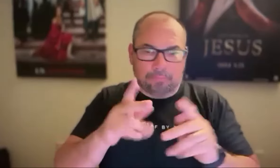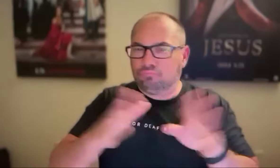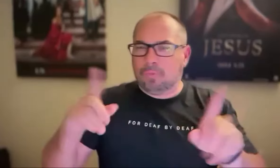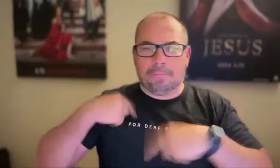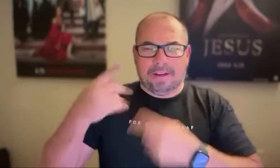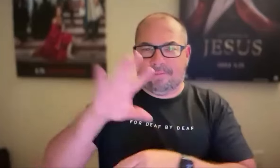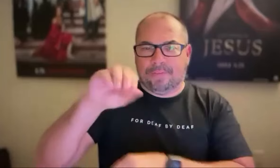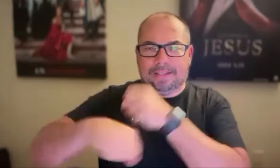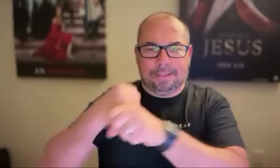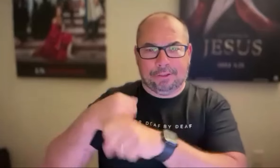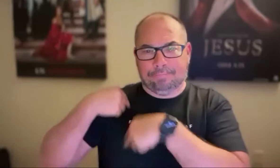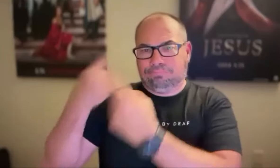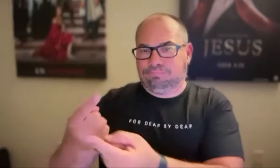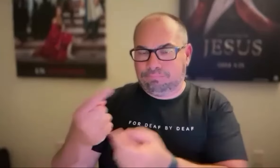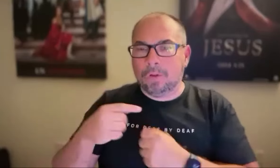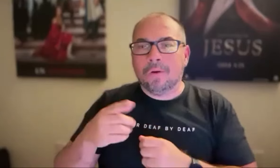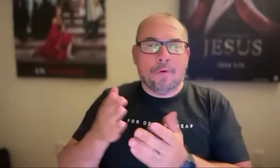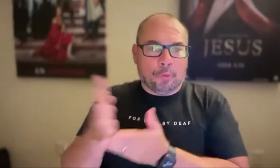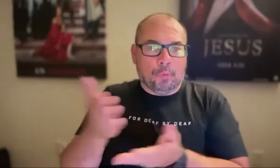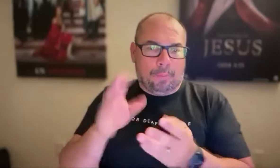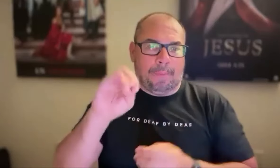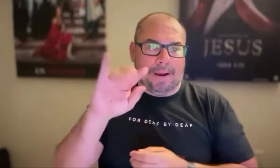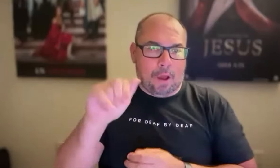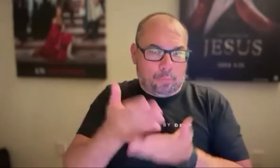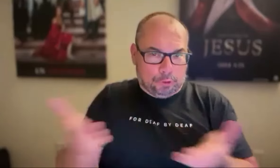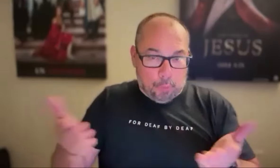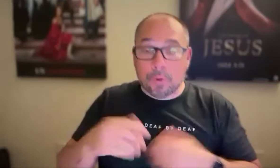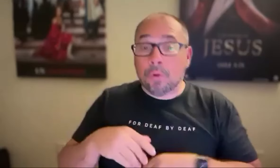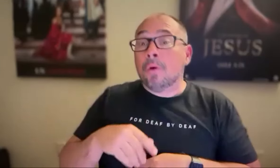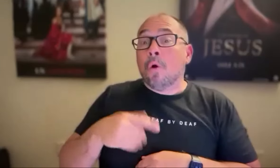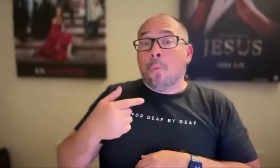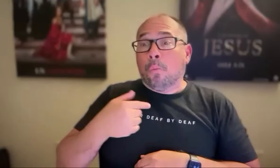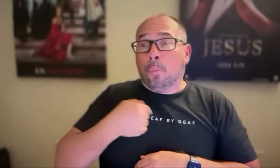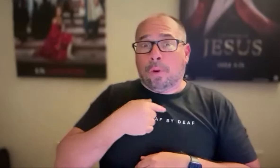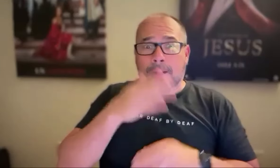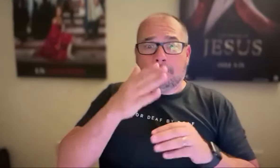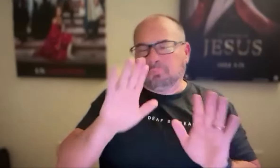gospel to deaf people through media and resources. And we've been doing it for over 50 years.